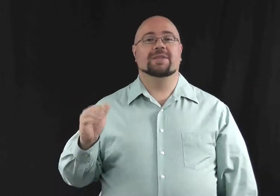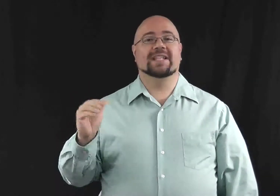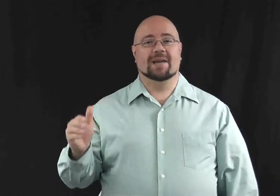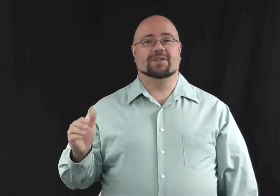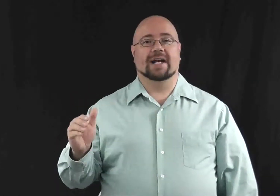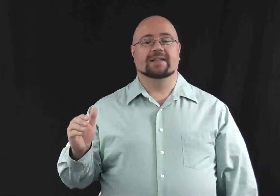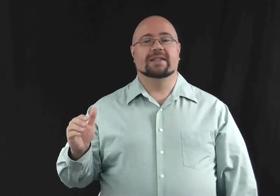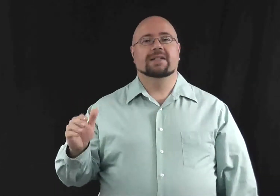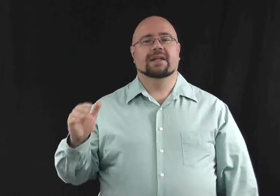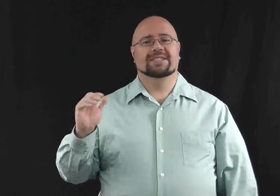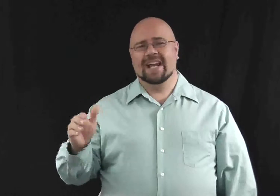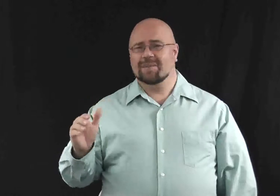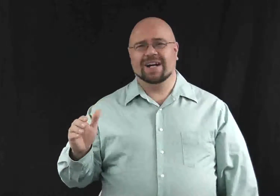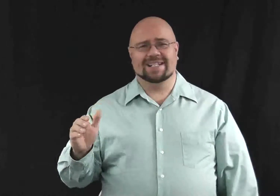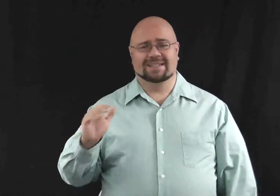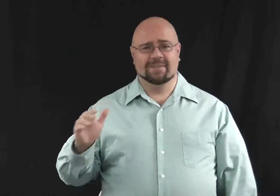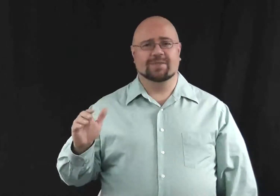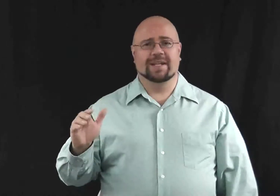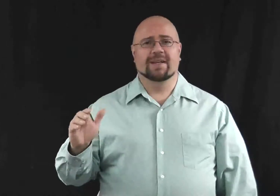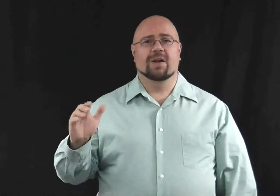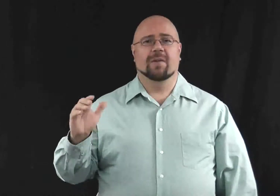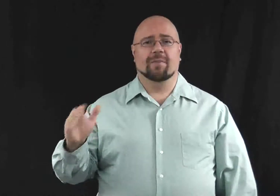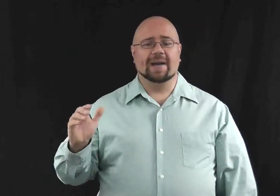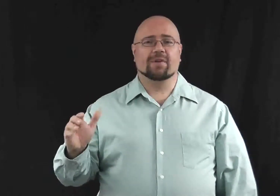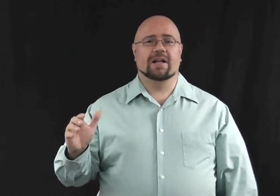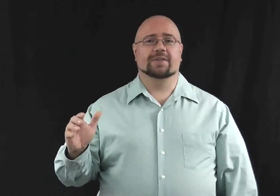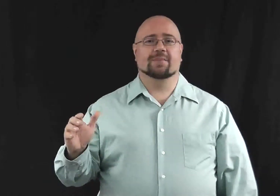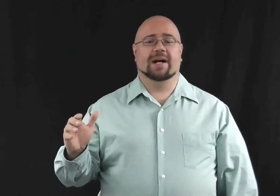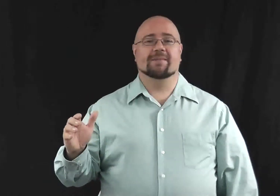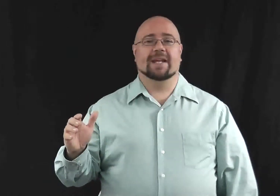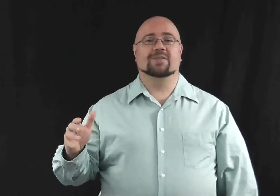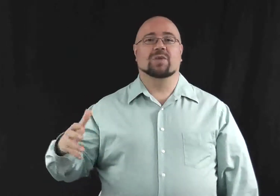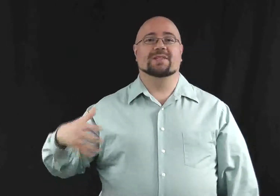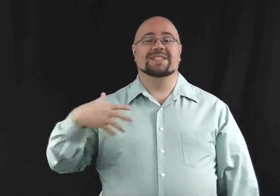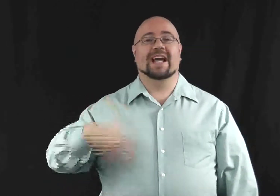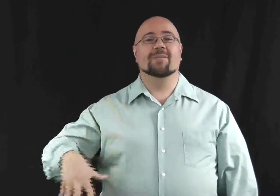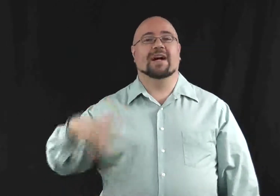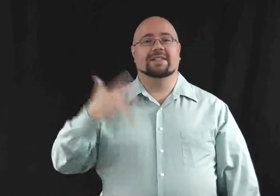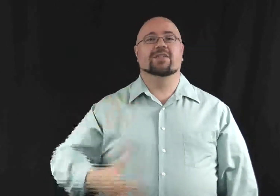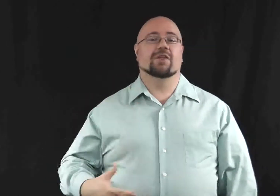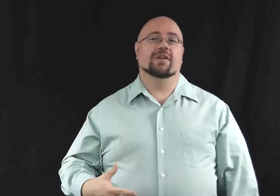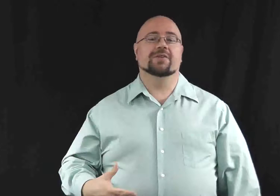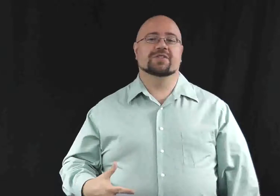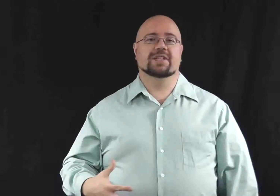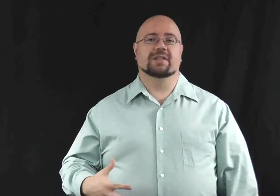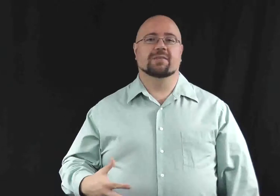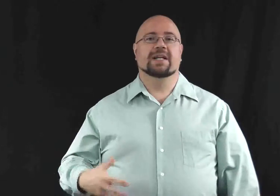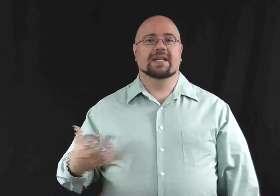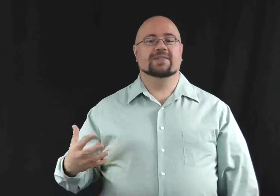metabolite. A metabolite is simply a byproduct your body makes when it's metabolizing the drug through your system. Hence the